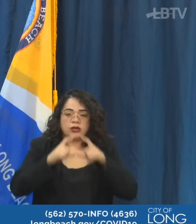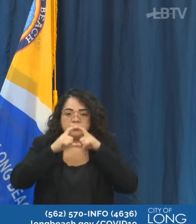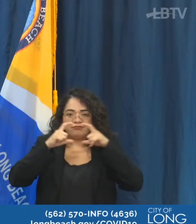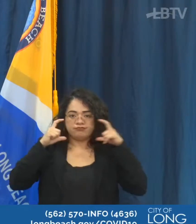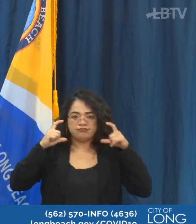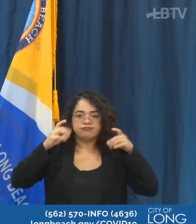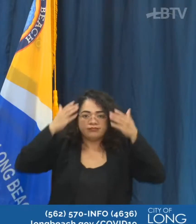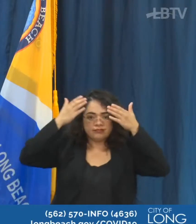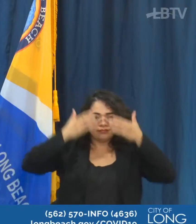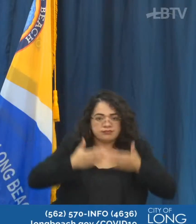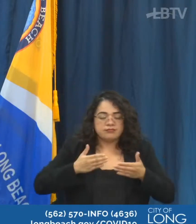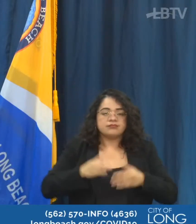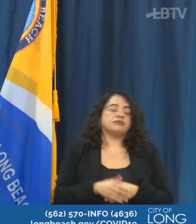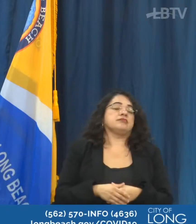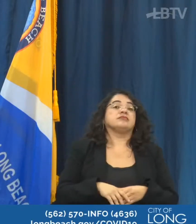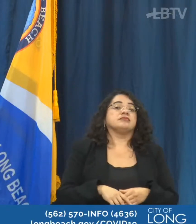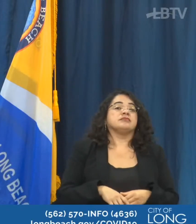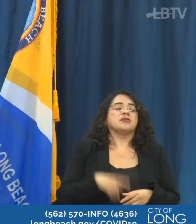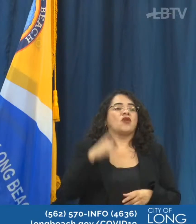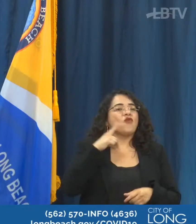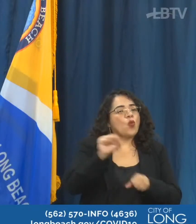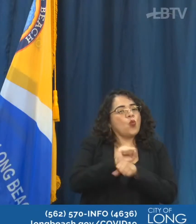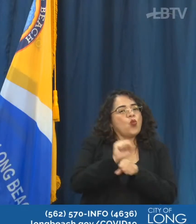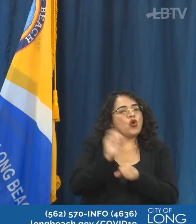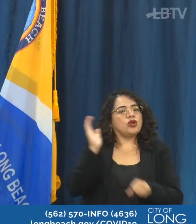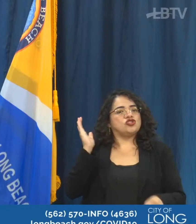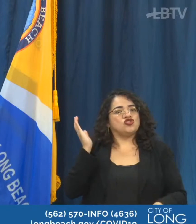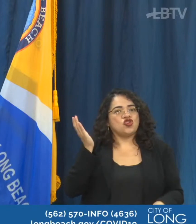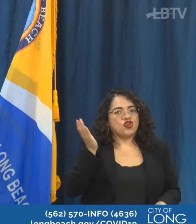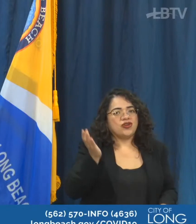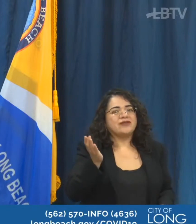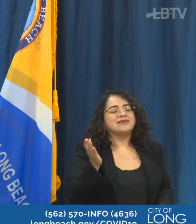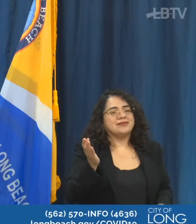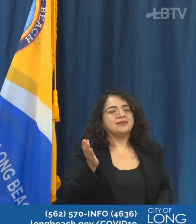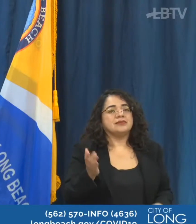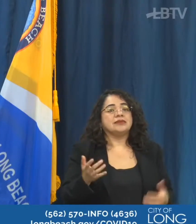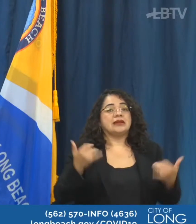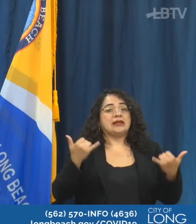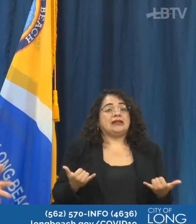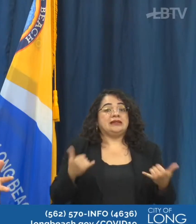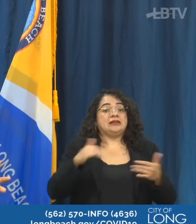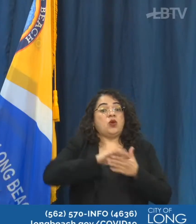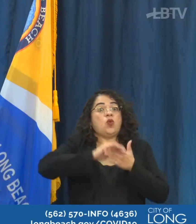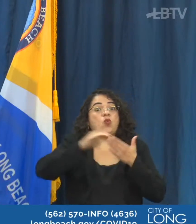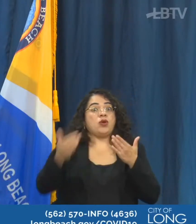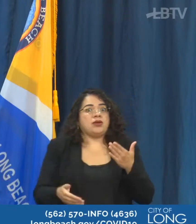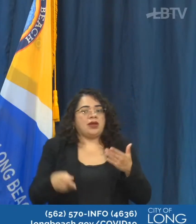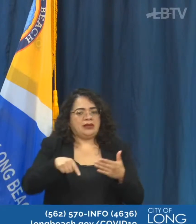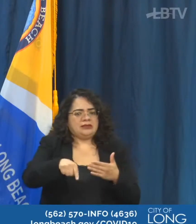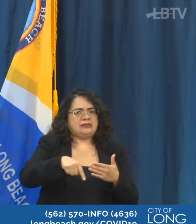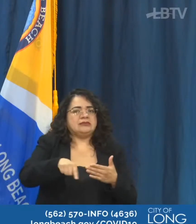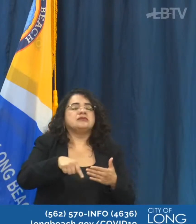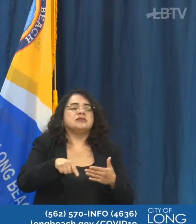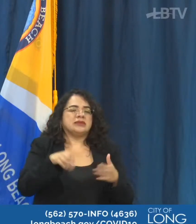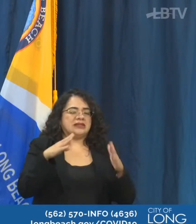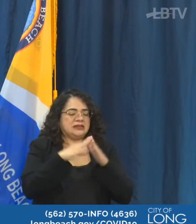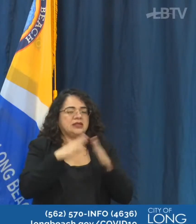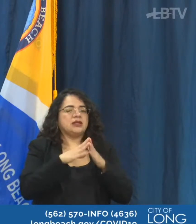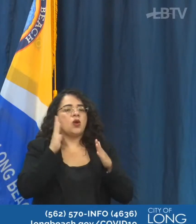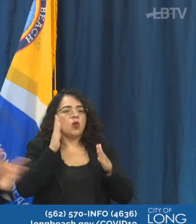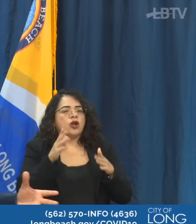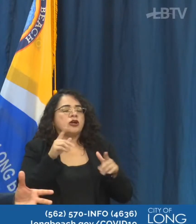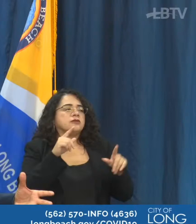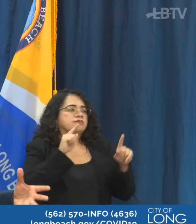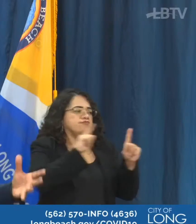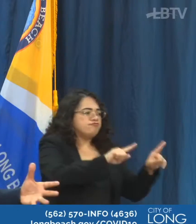I understand that this upcoming weekend there is going to be actually a very large enforcement effort from the city. The city has tried